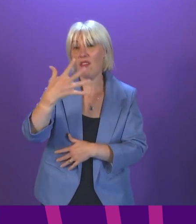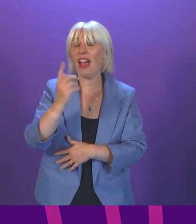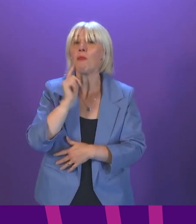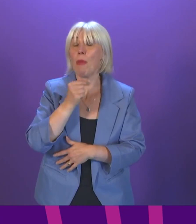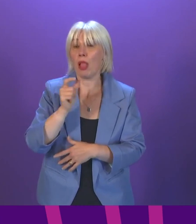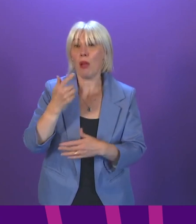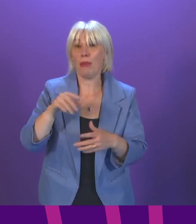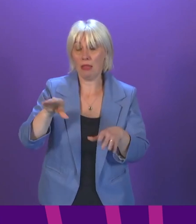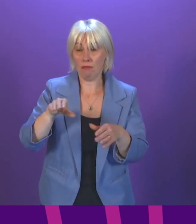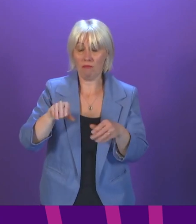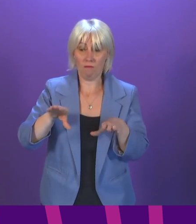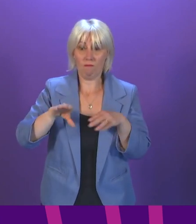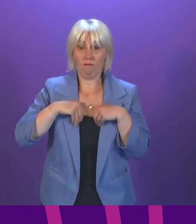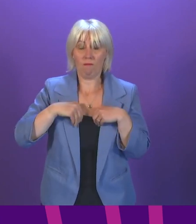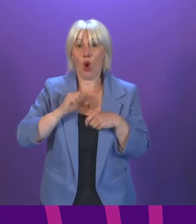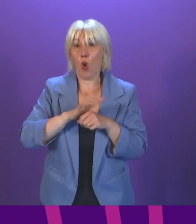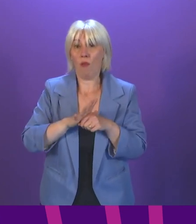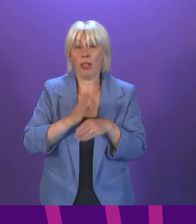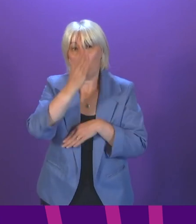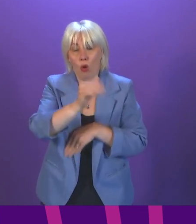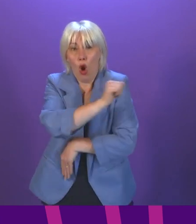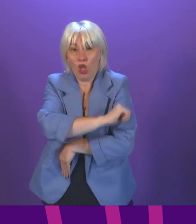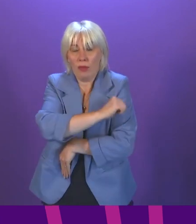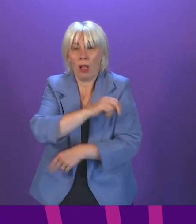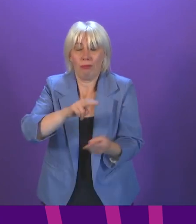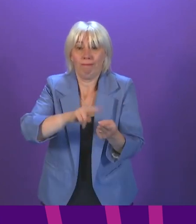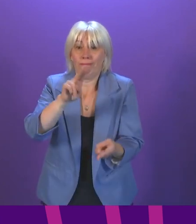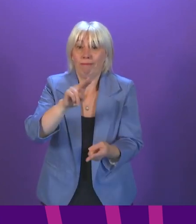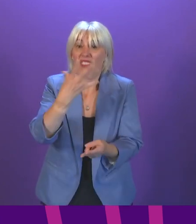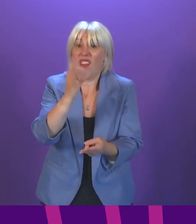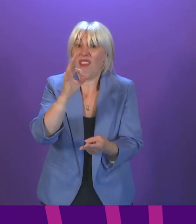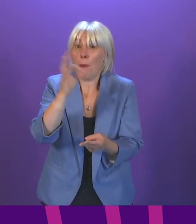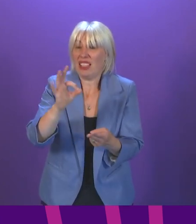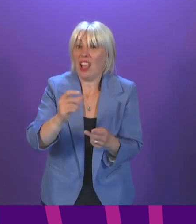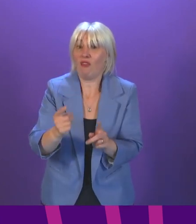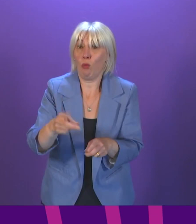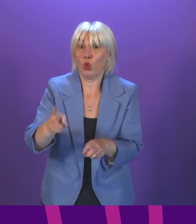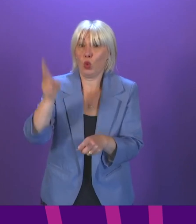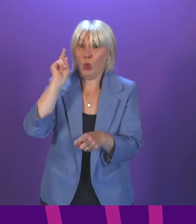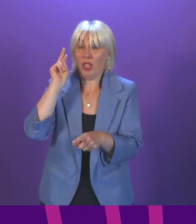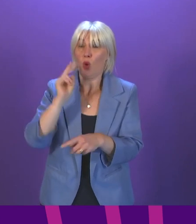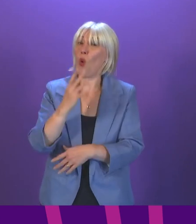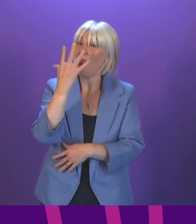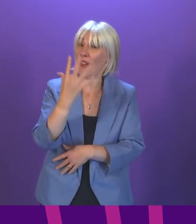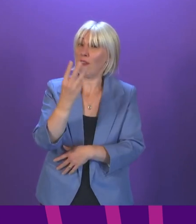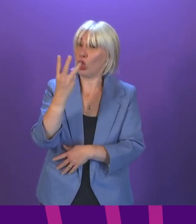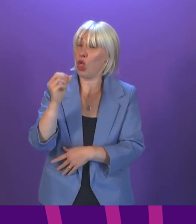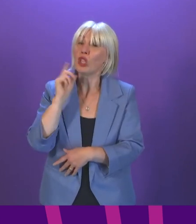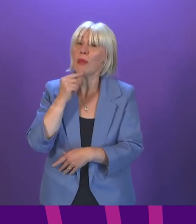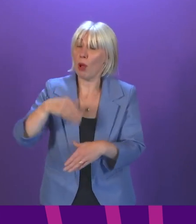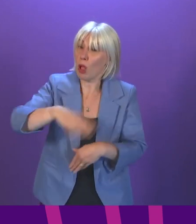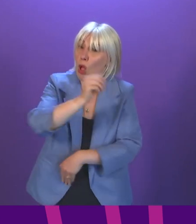COVID were admitted to hospital. And that's an increase of almost 50% from the week before when 530 people were admitted.